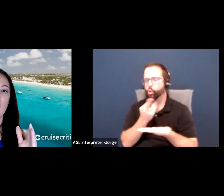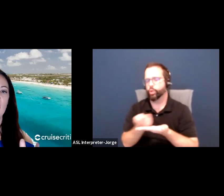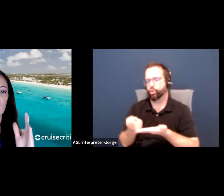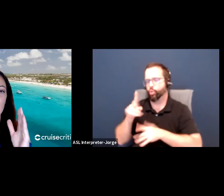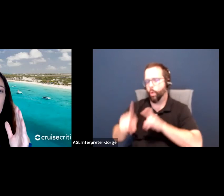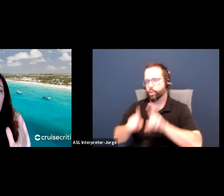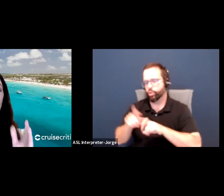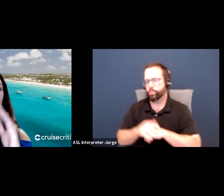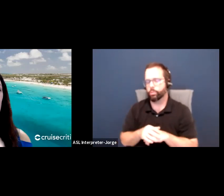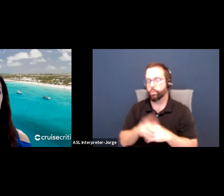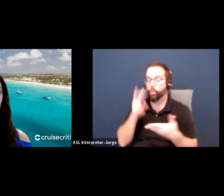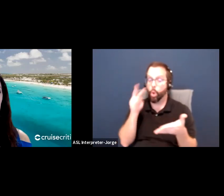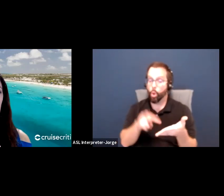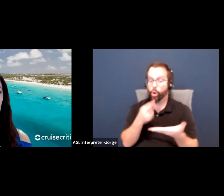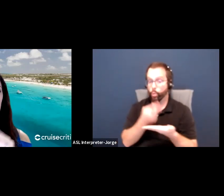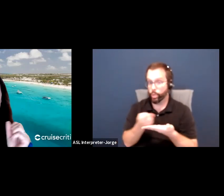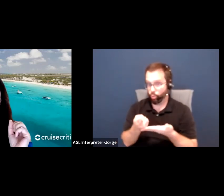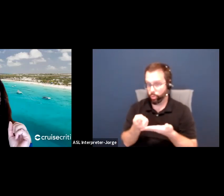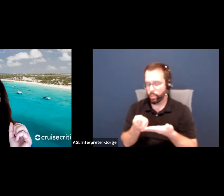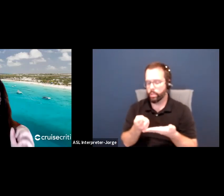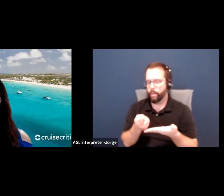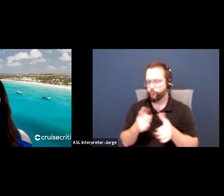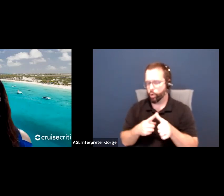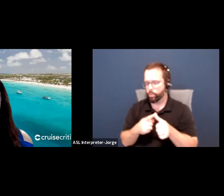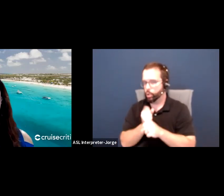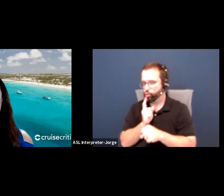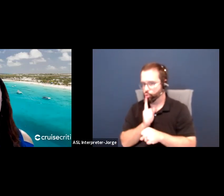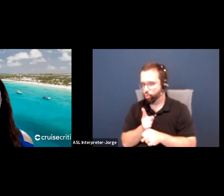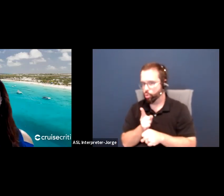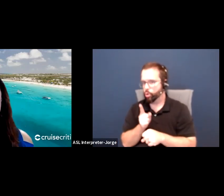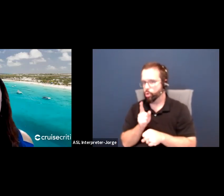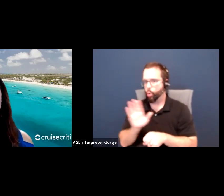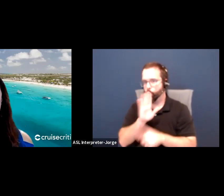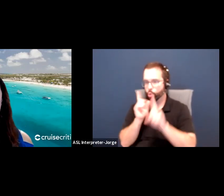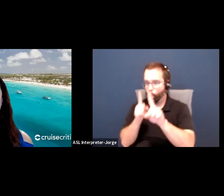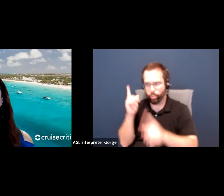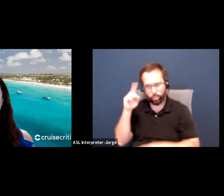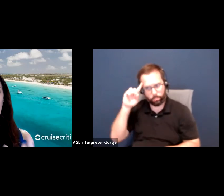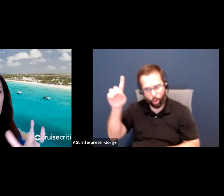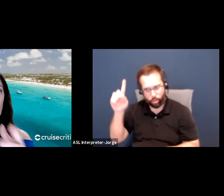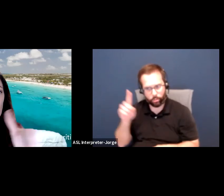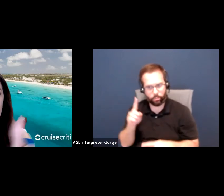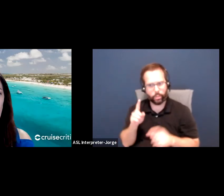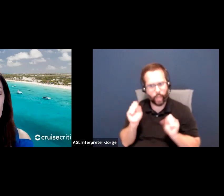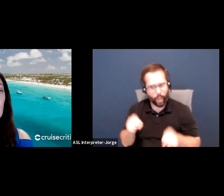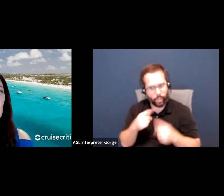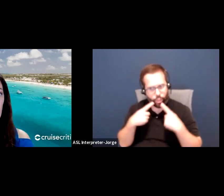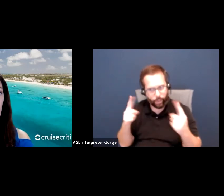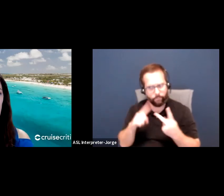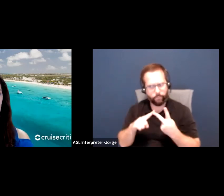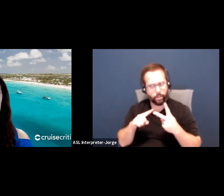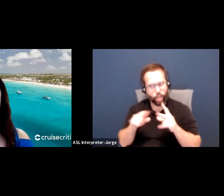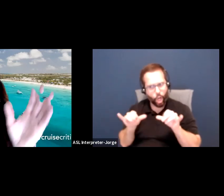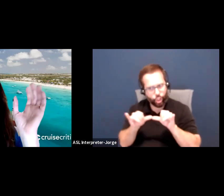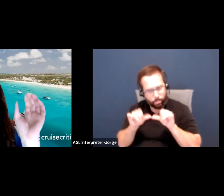One, to make sure that your goals are smart. And that's specific, measurable, achievable. And so we want to look at